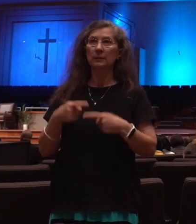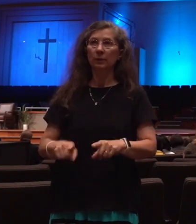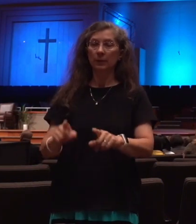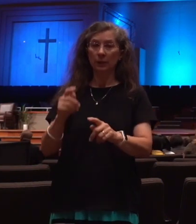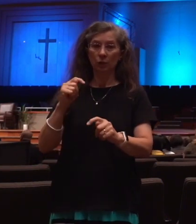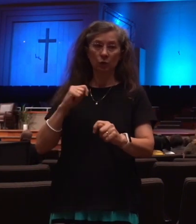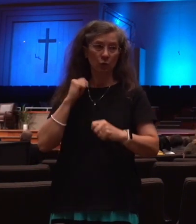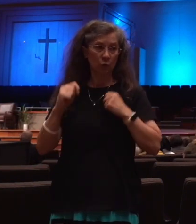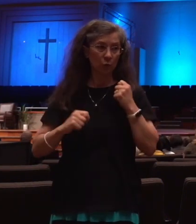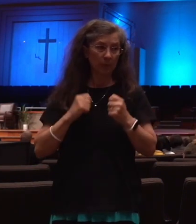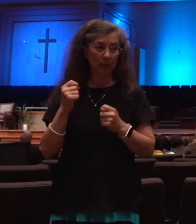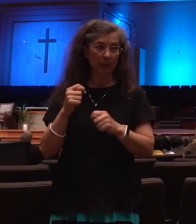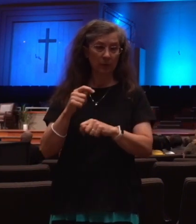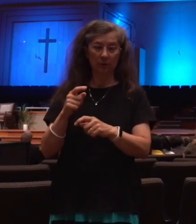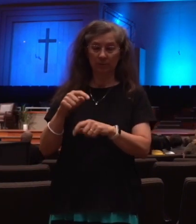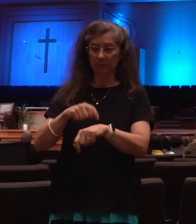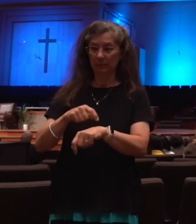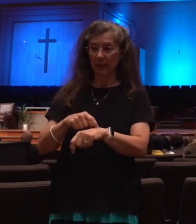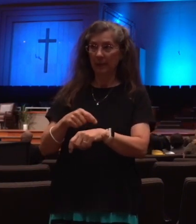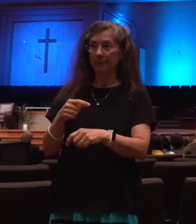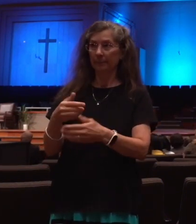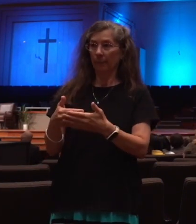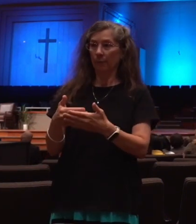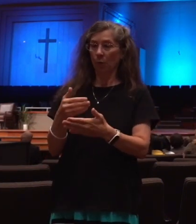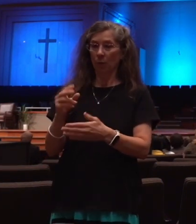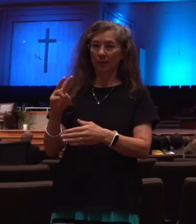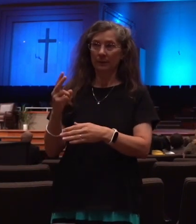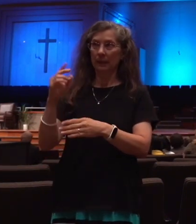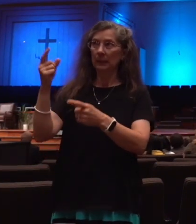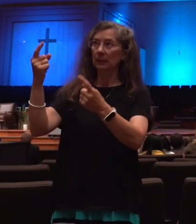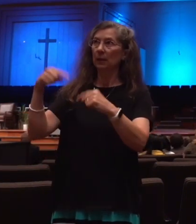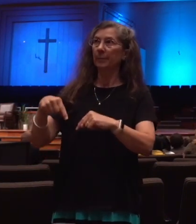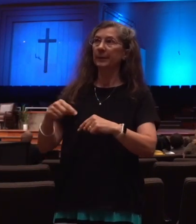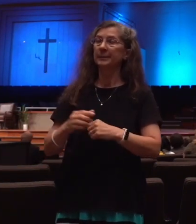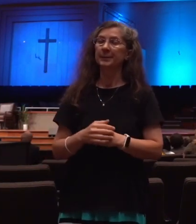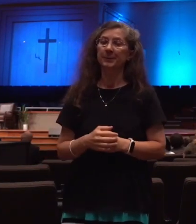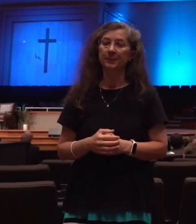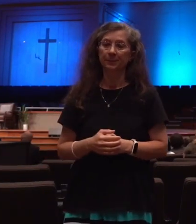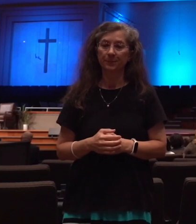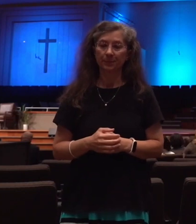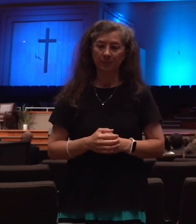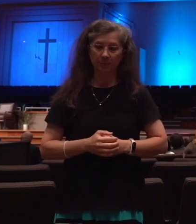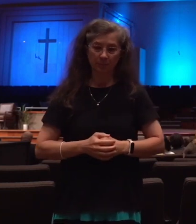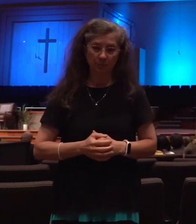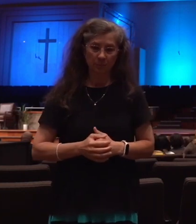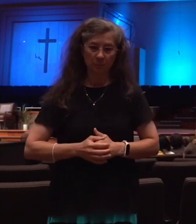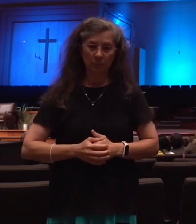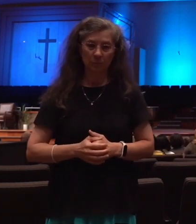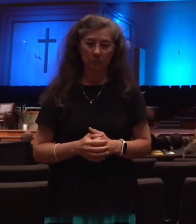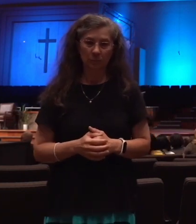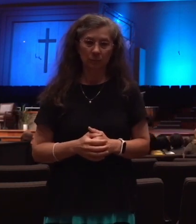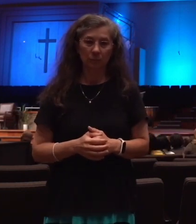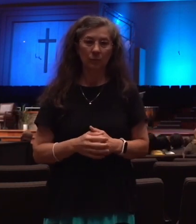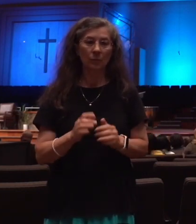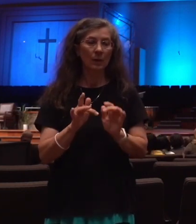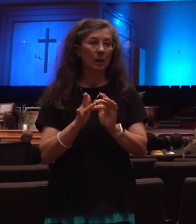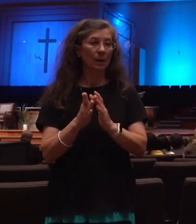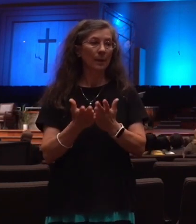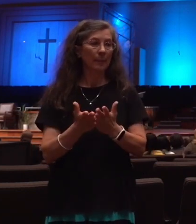Now, in this period, we have several descriptions of this seven-year period, okay? The Bible has